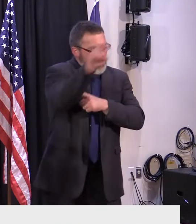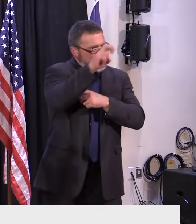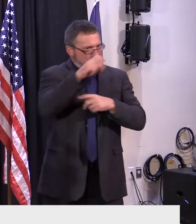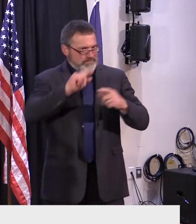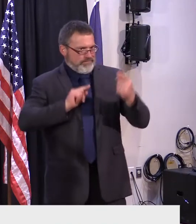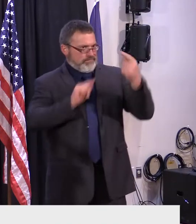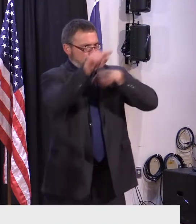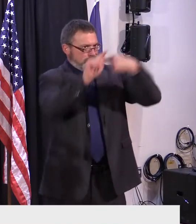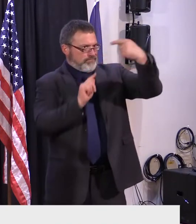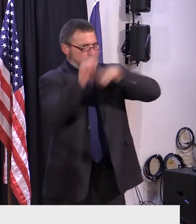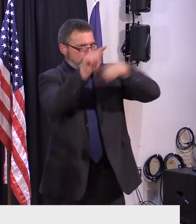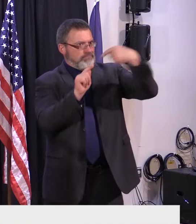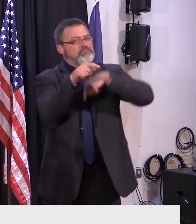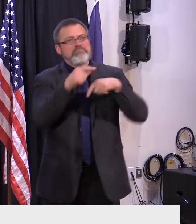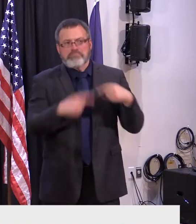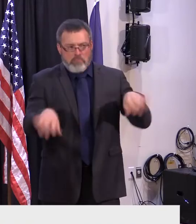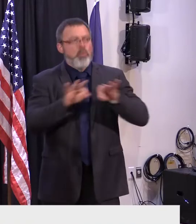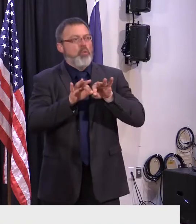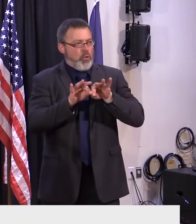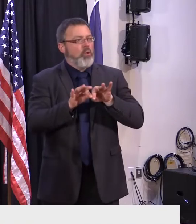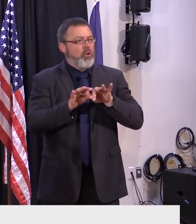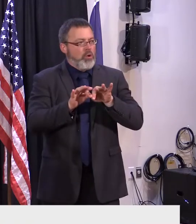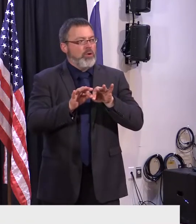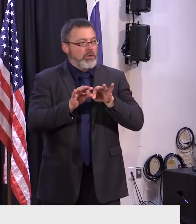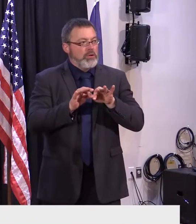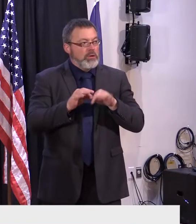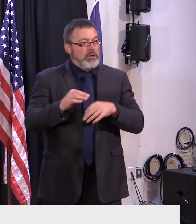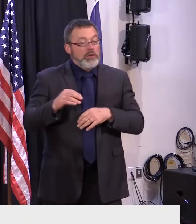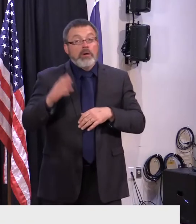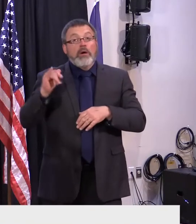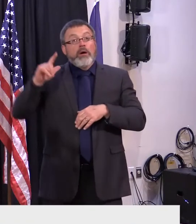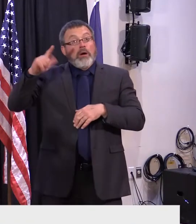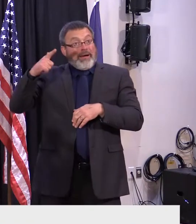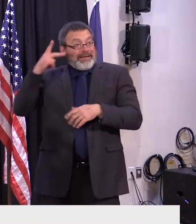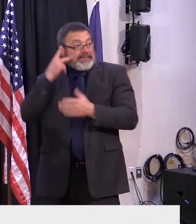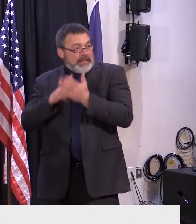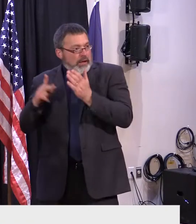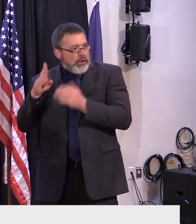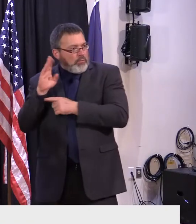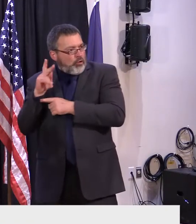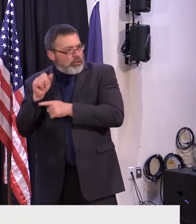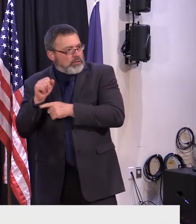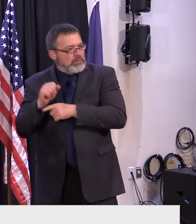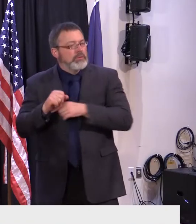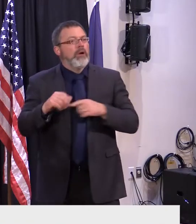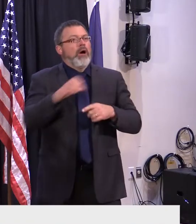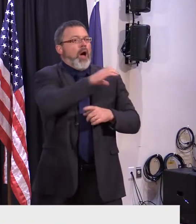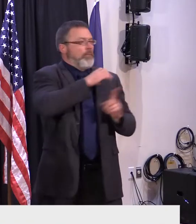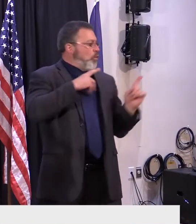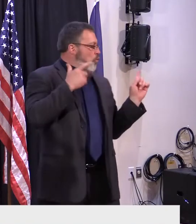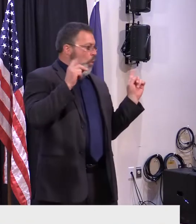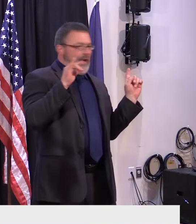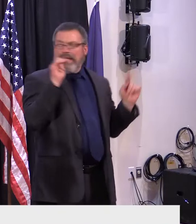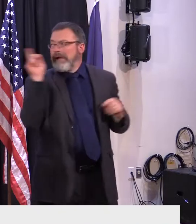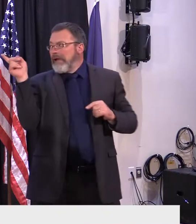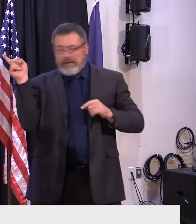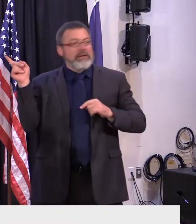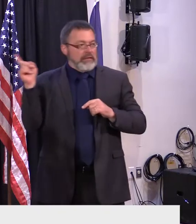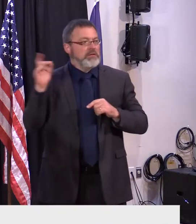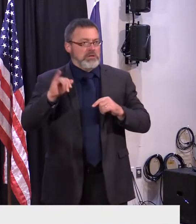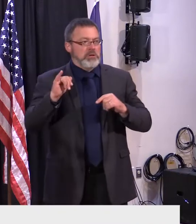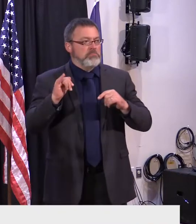Governor, Deputy Secretary Brooks, and Commissioner Goldstein was packed with a variety of opportunities to learn about innovative,